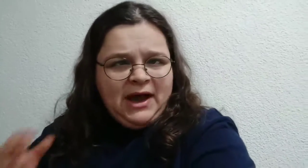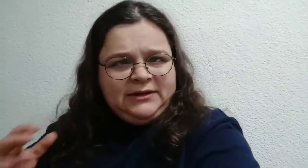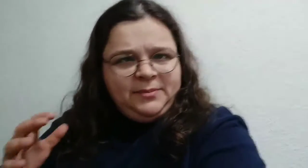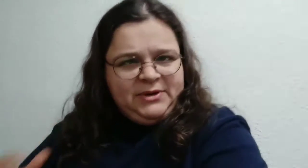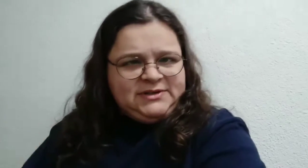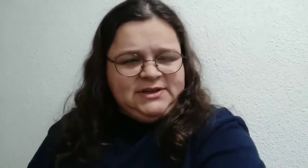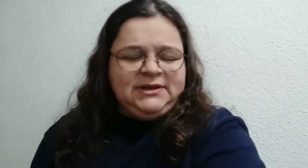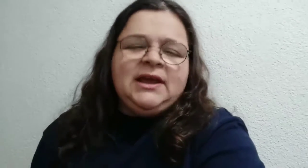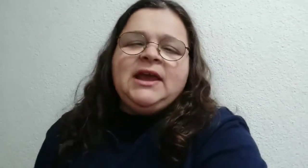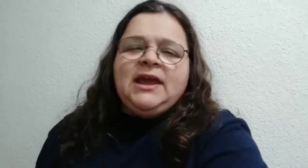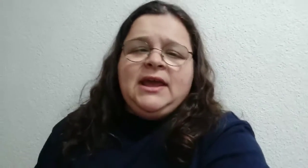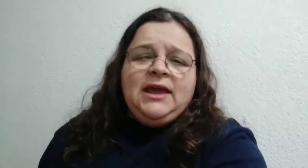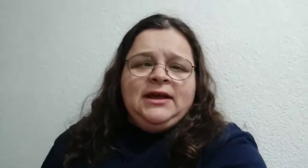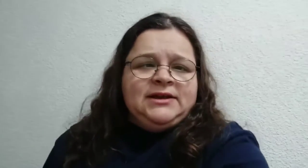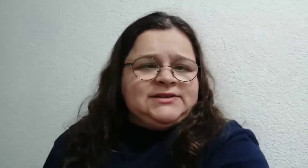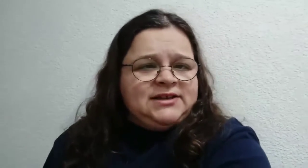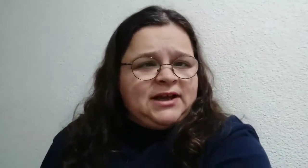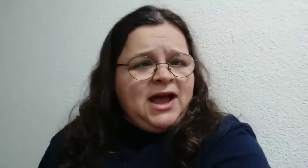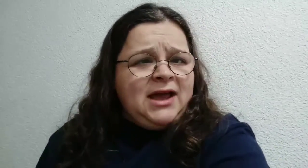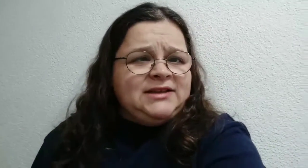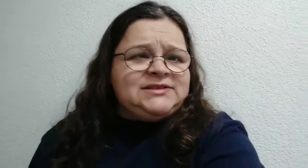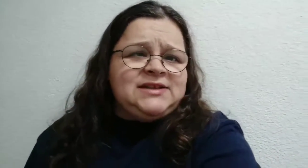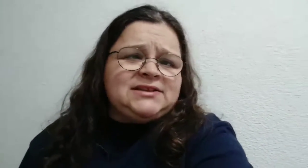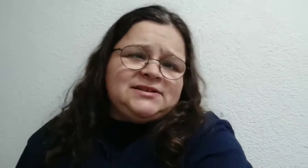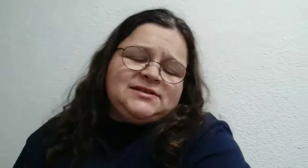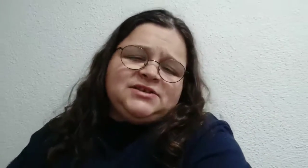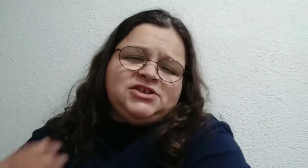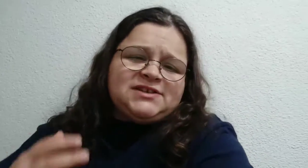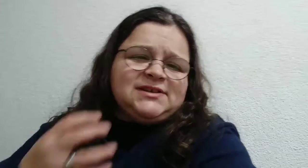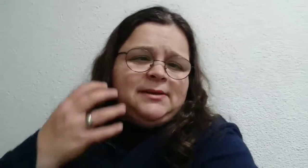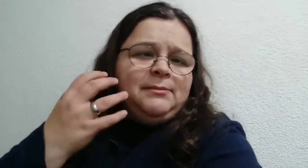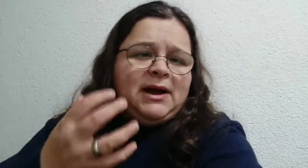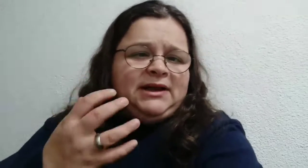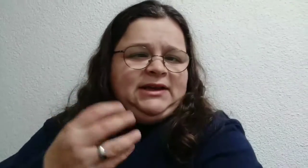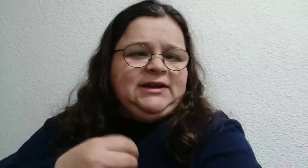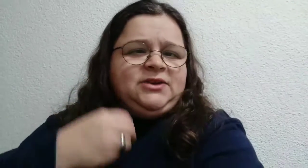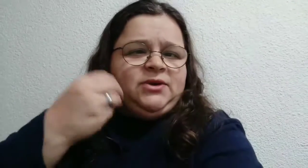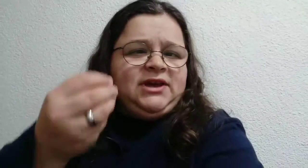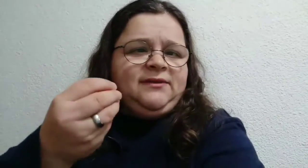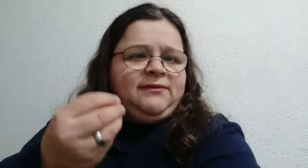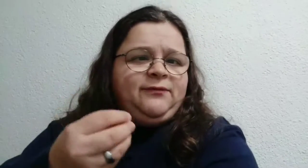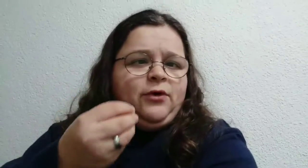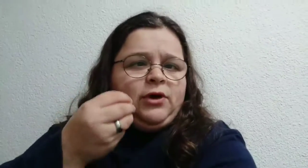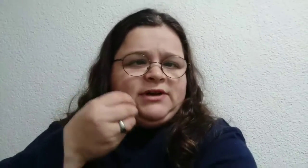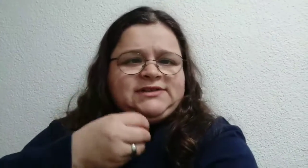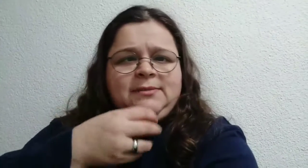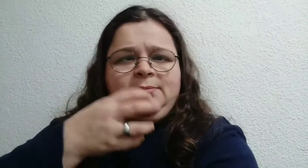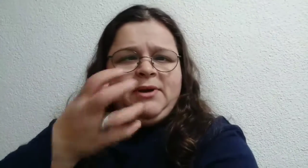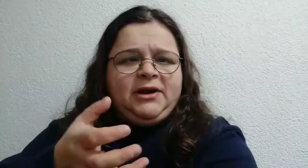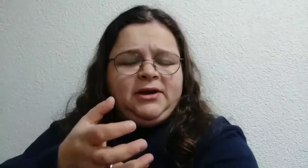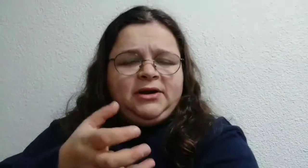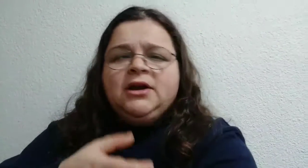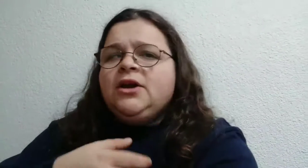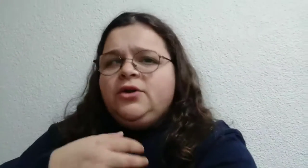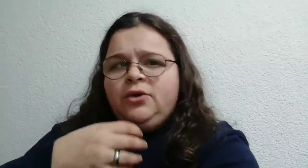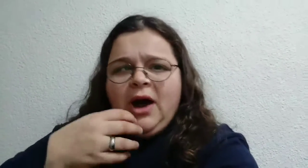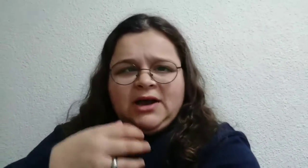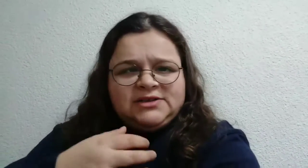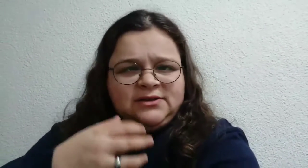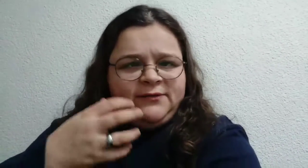other person. Tzadaka, it's not just money that you give for some beggar who asks you